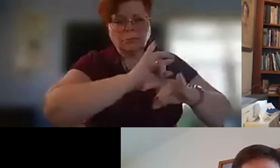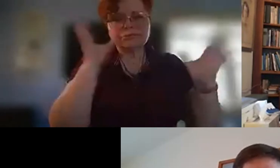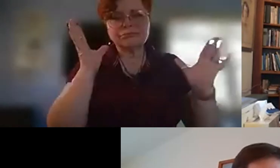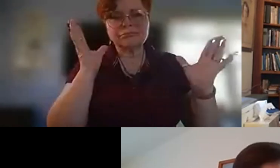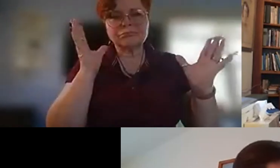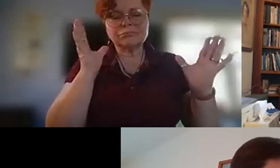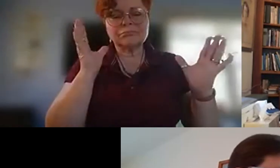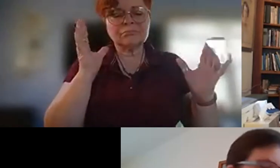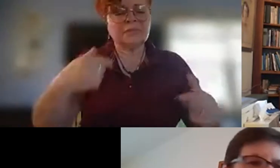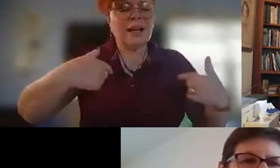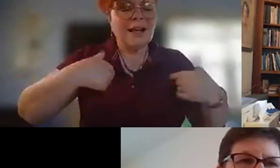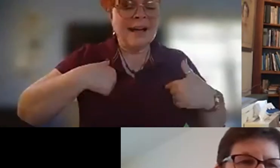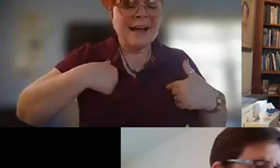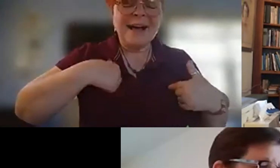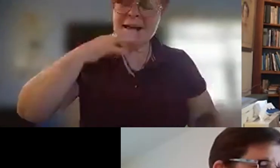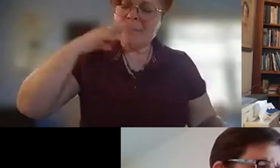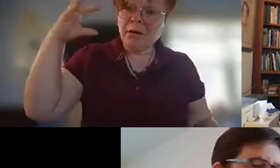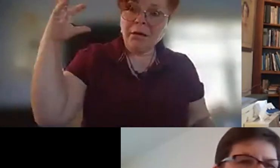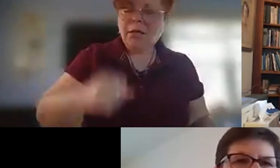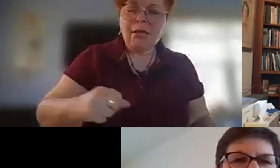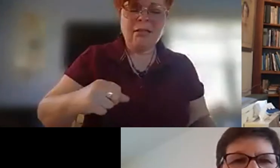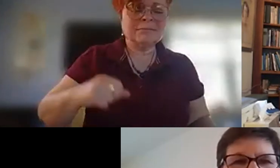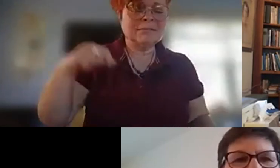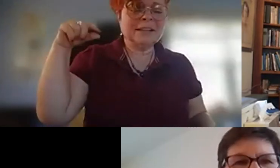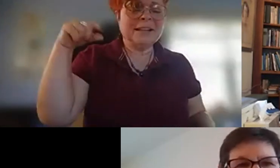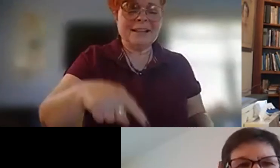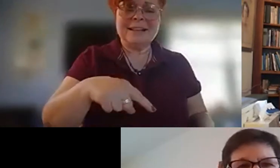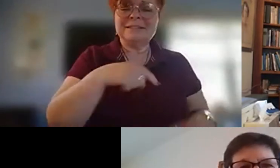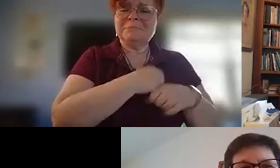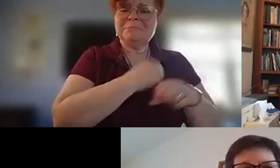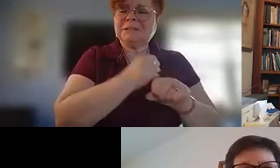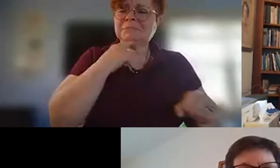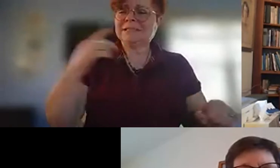i am so old this makes me new